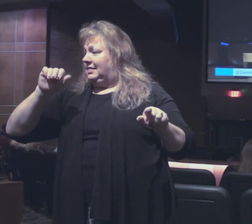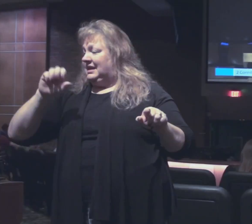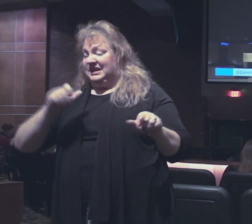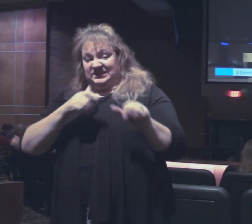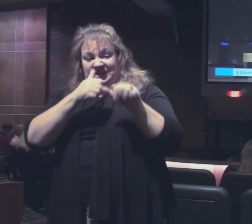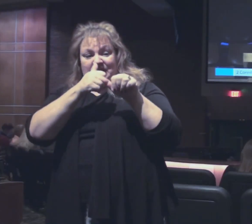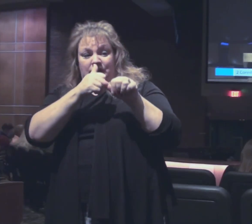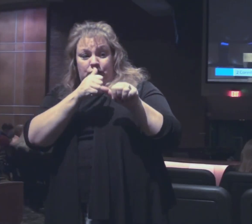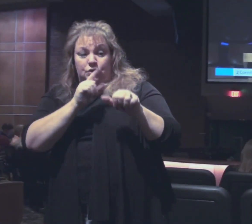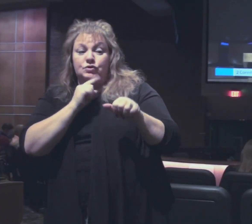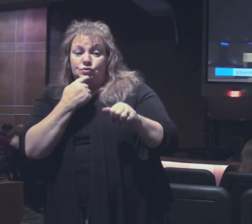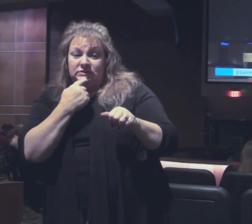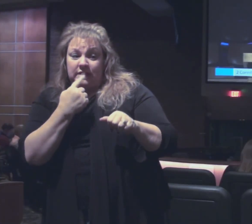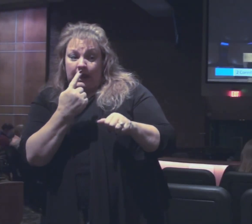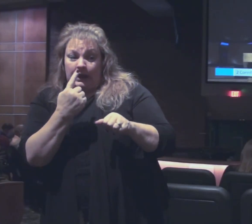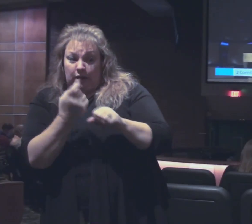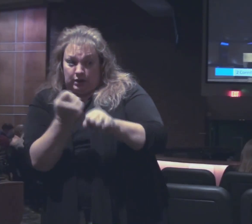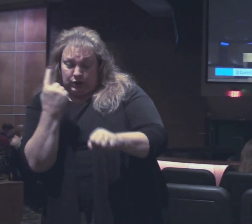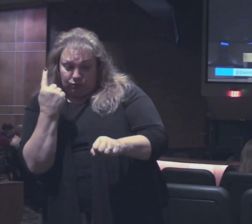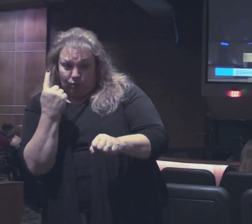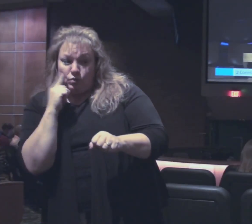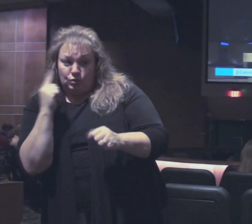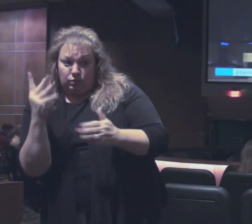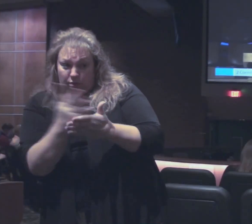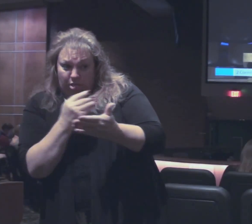what they committed to do a year or so ago.